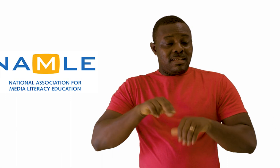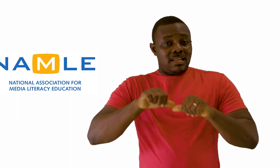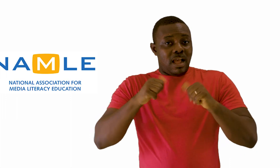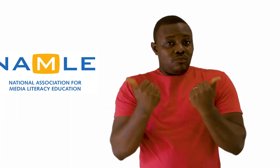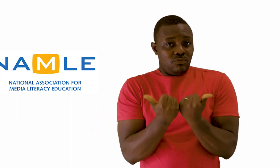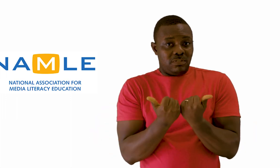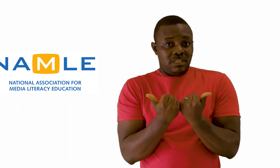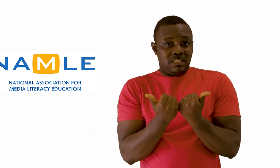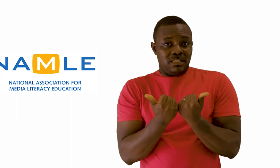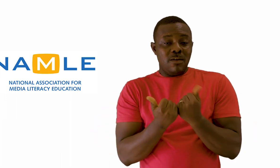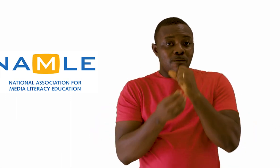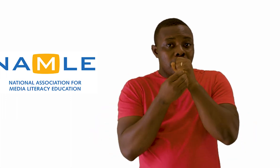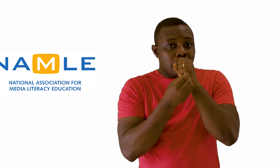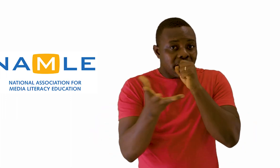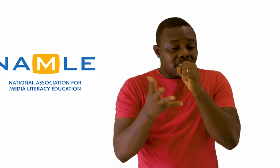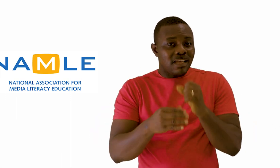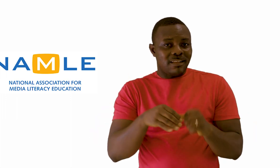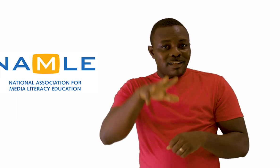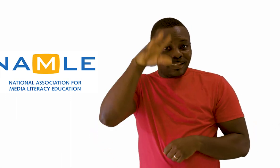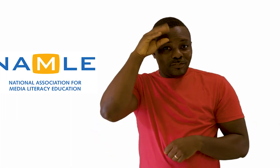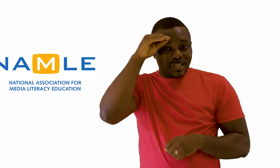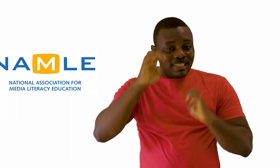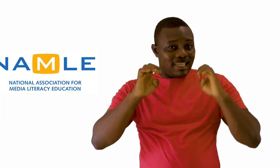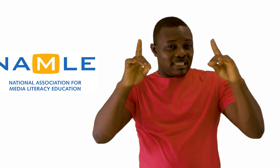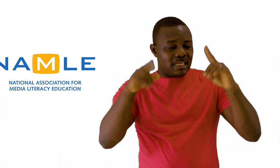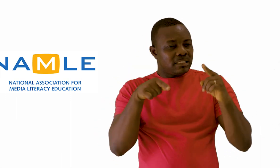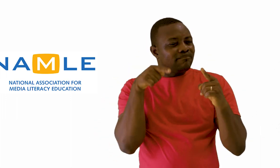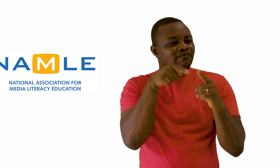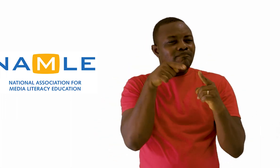Association of Media Literacy Education, this thing called media literacy